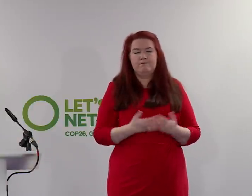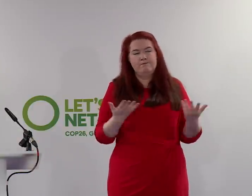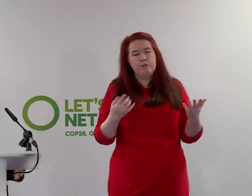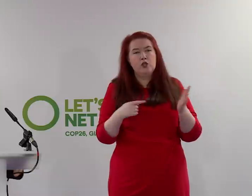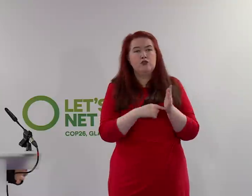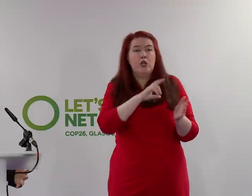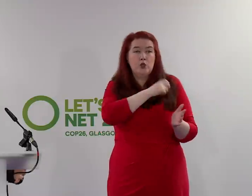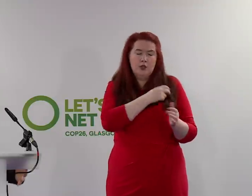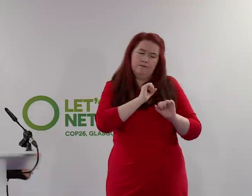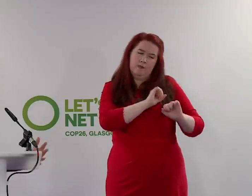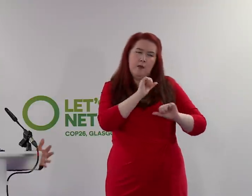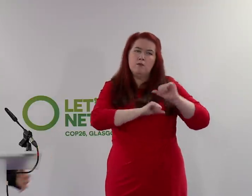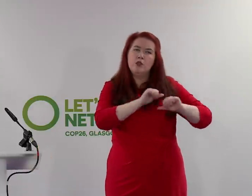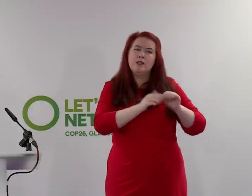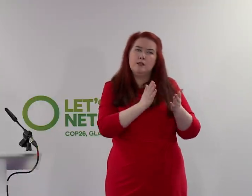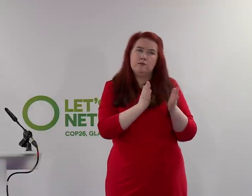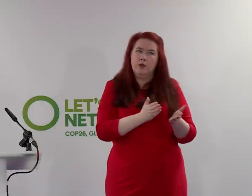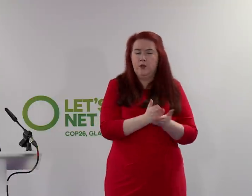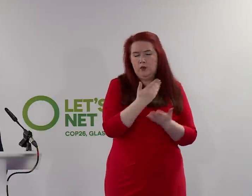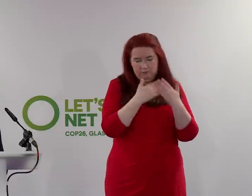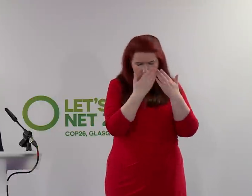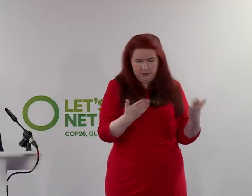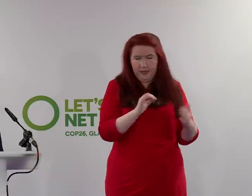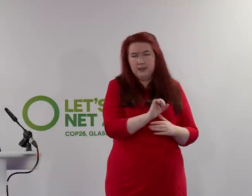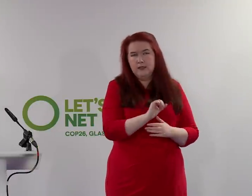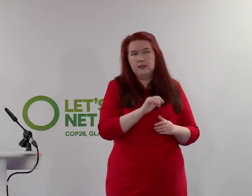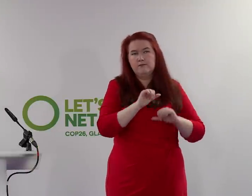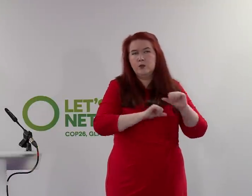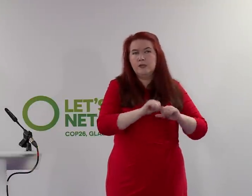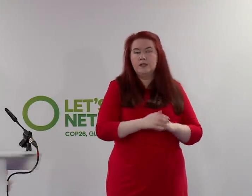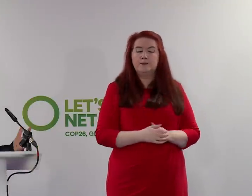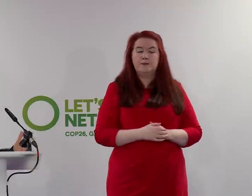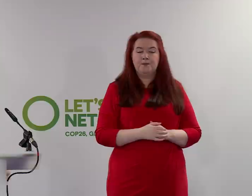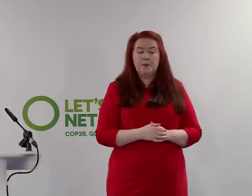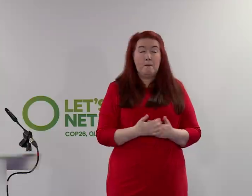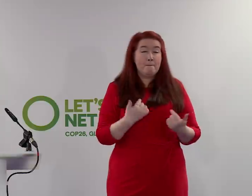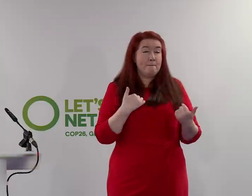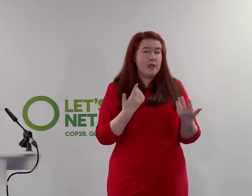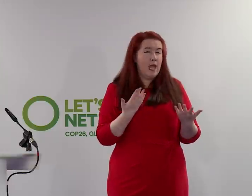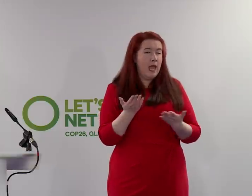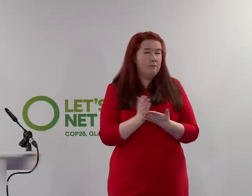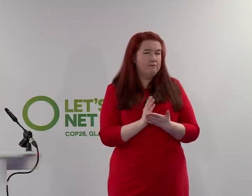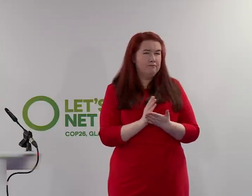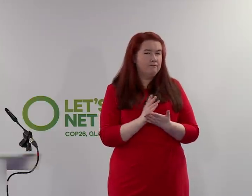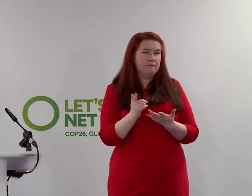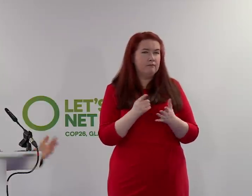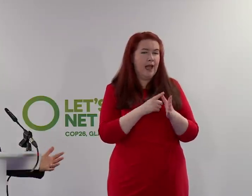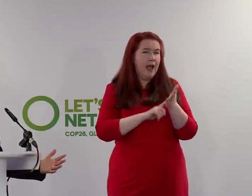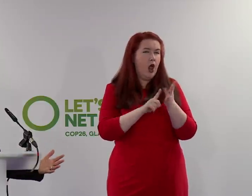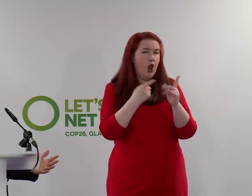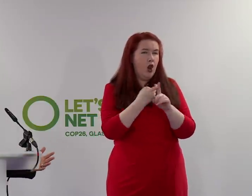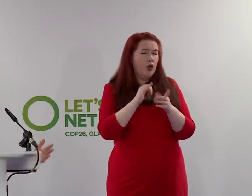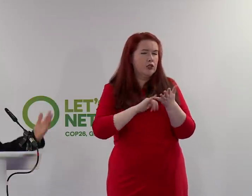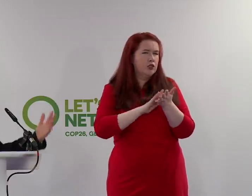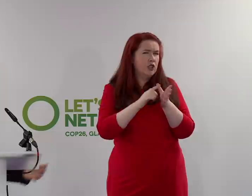unions have processes that they need to go through and I respect those. I'm not entirely sure what Alok Sharma was referring